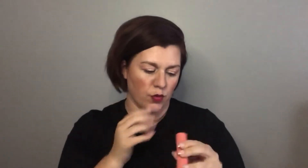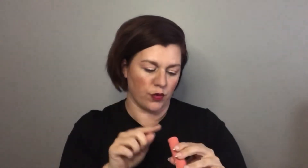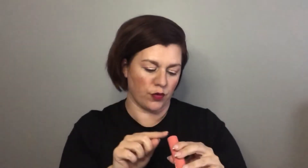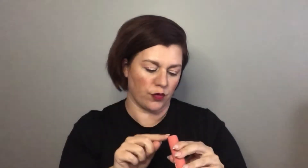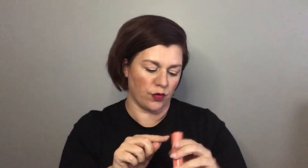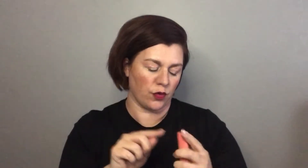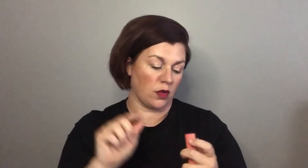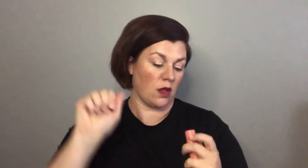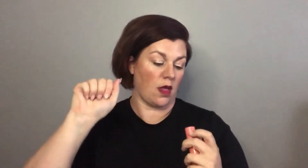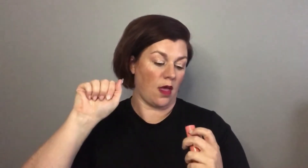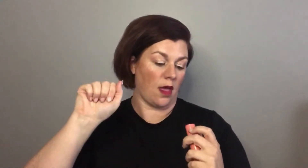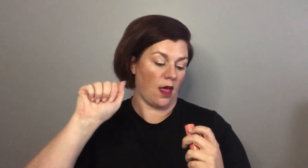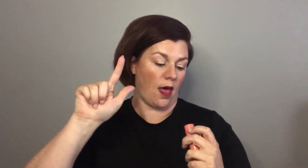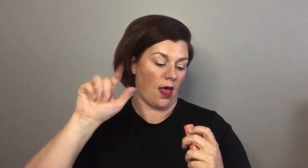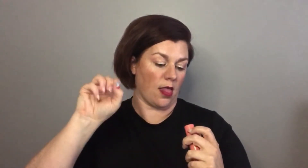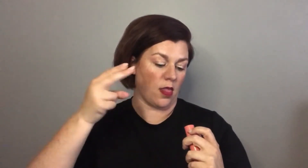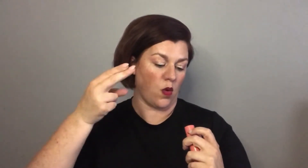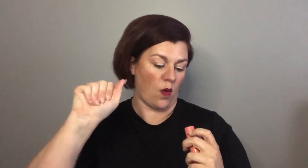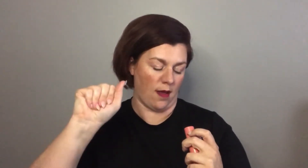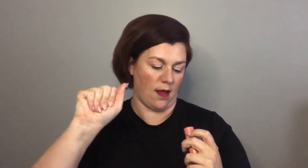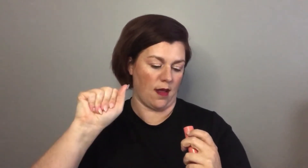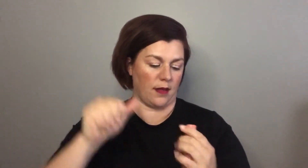and this is the color Aloha